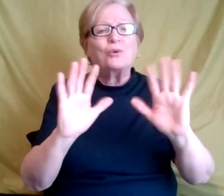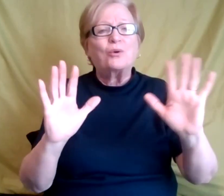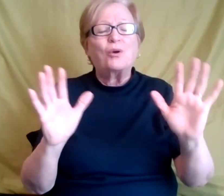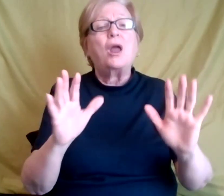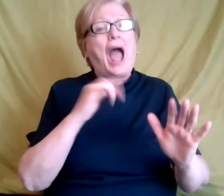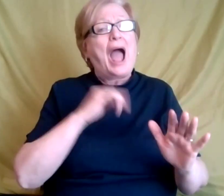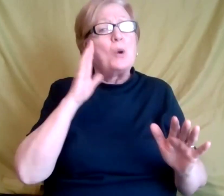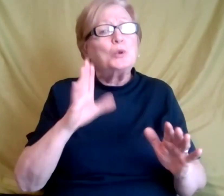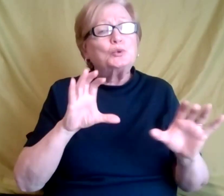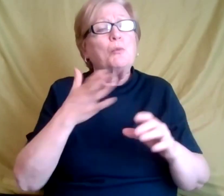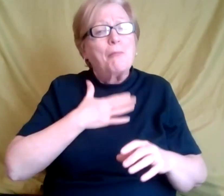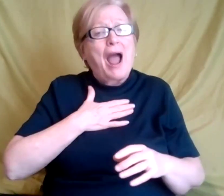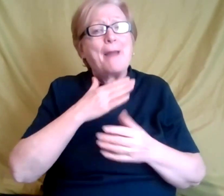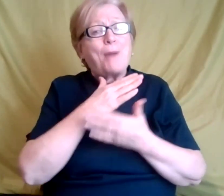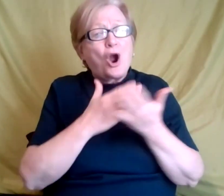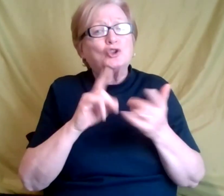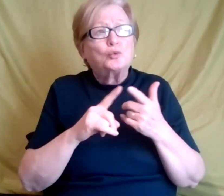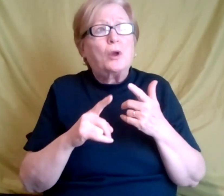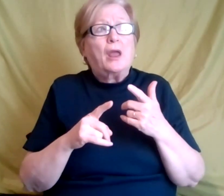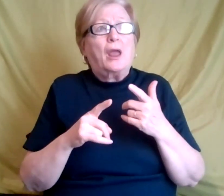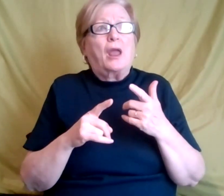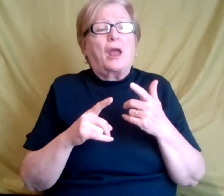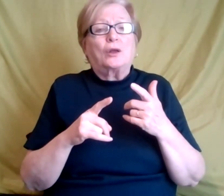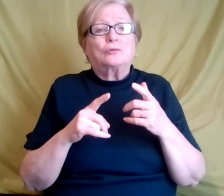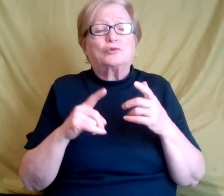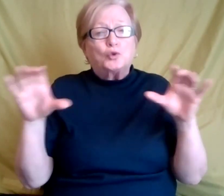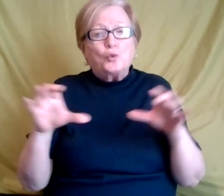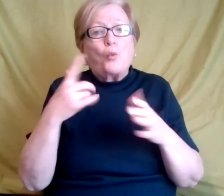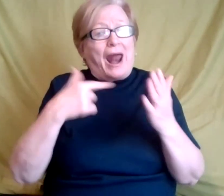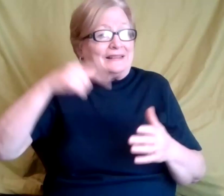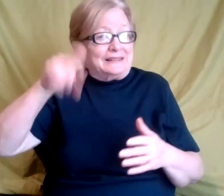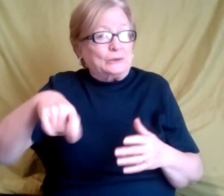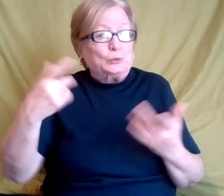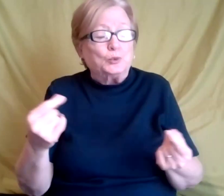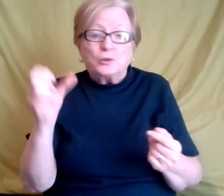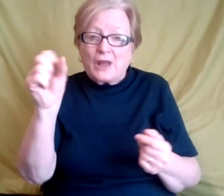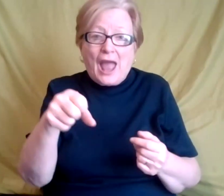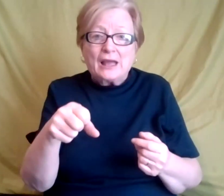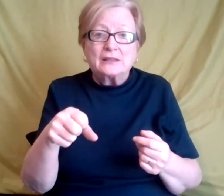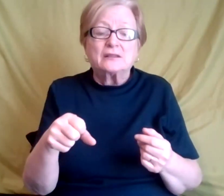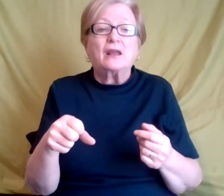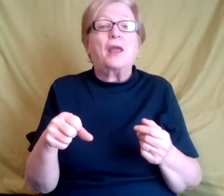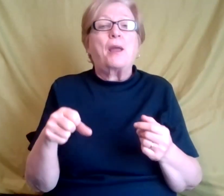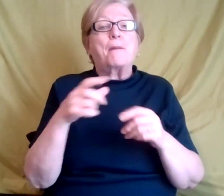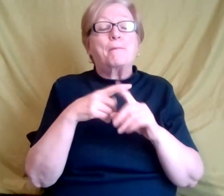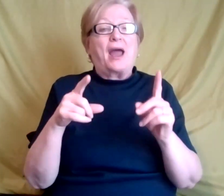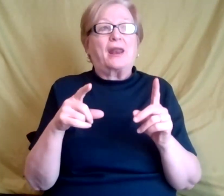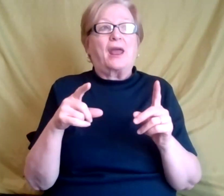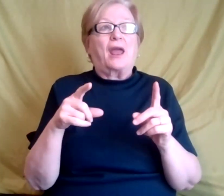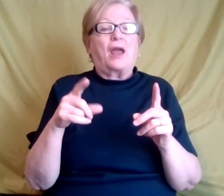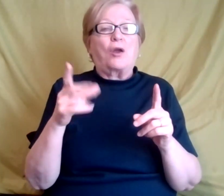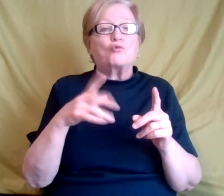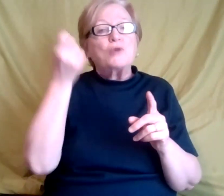my part. Um, and I will tell you once that safe space is created and I say,